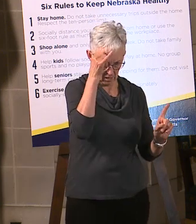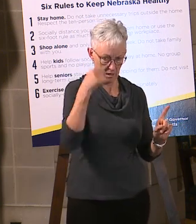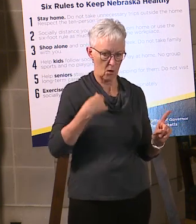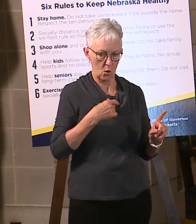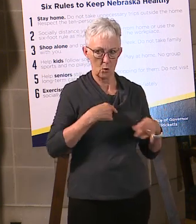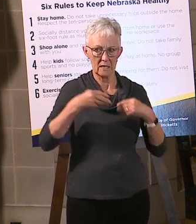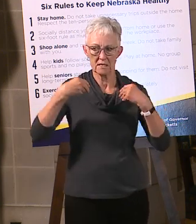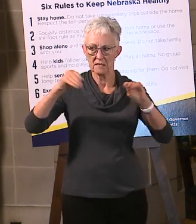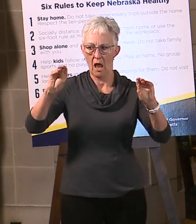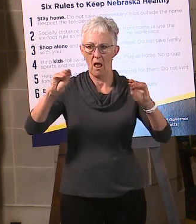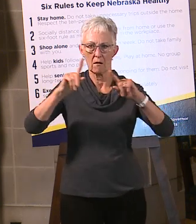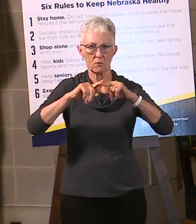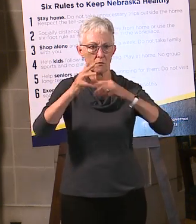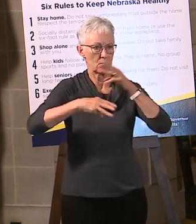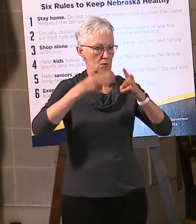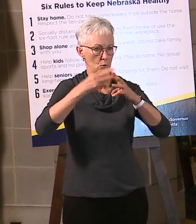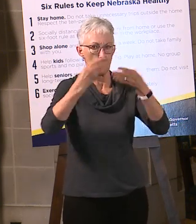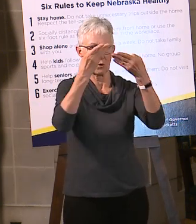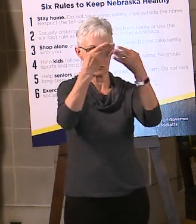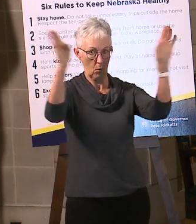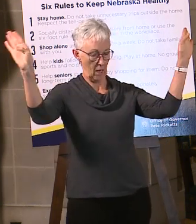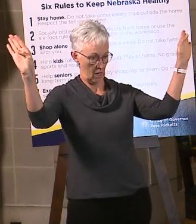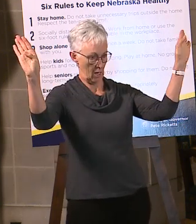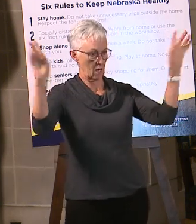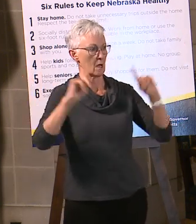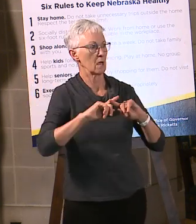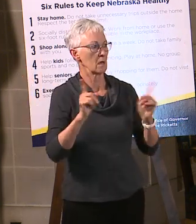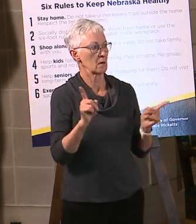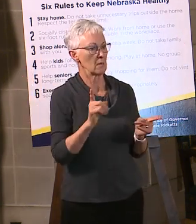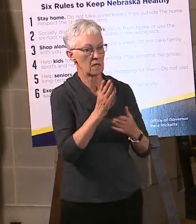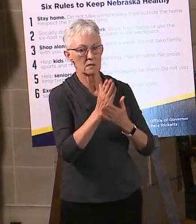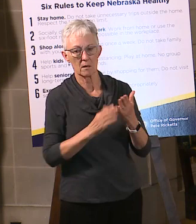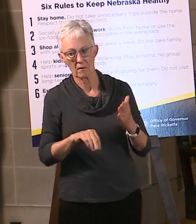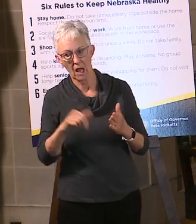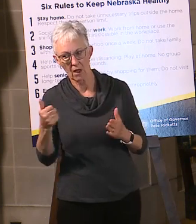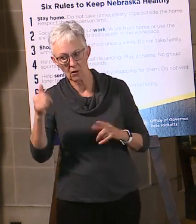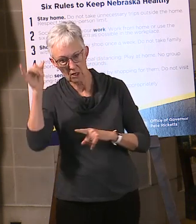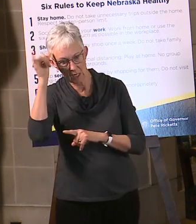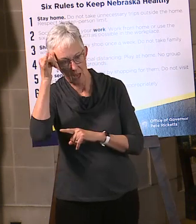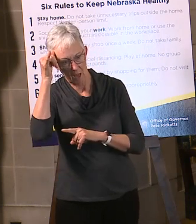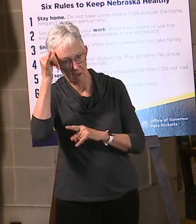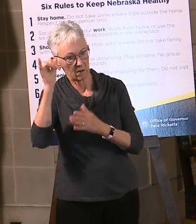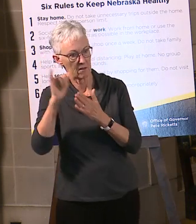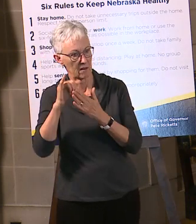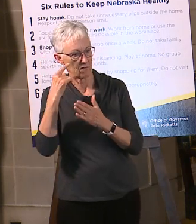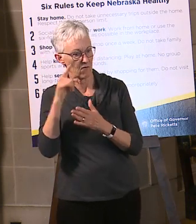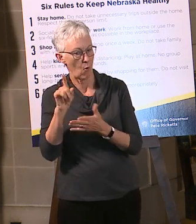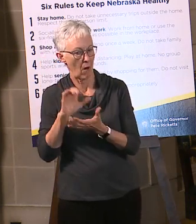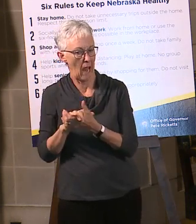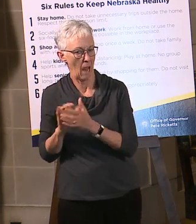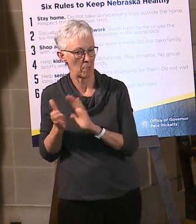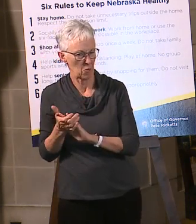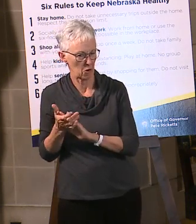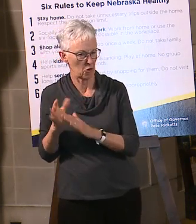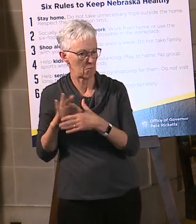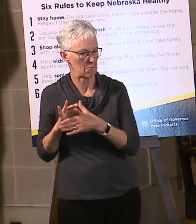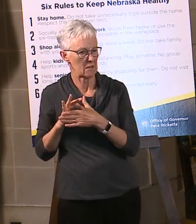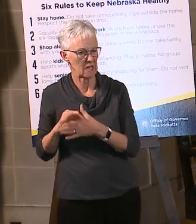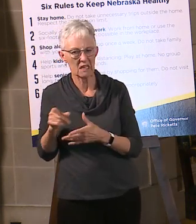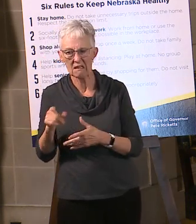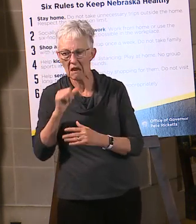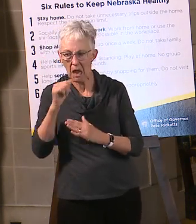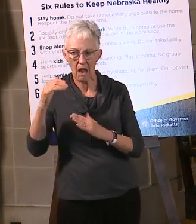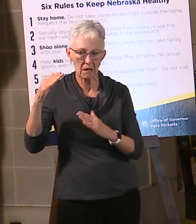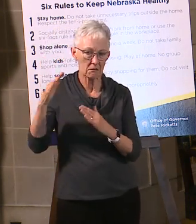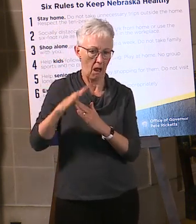world, but we also bring in cattle that is, would go into, say, hamburger meat, you know, where you're not necessarily looking for the top